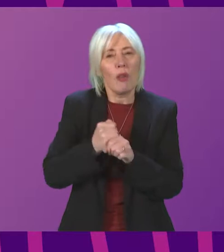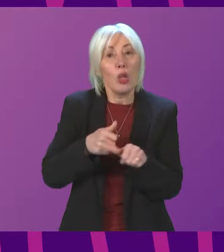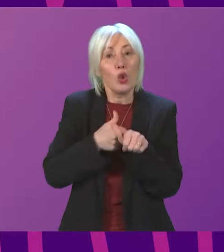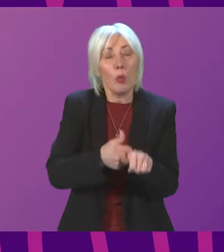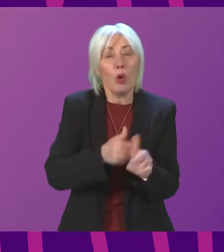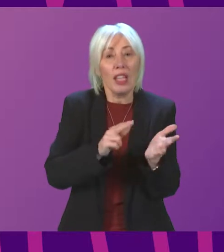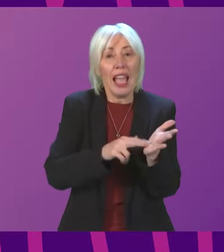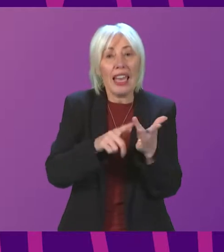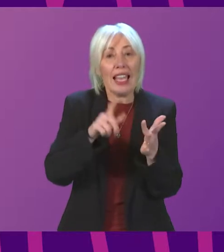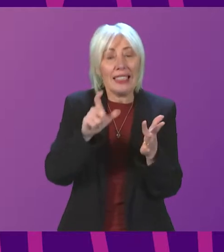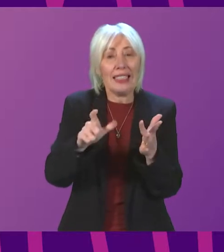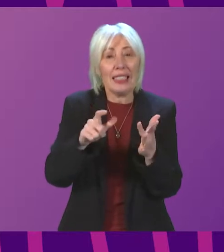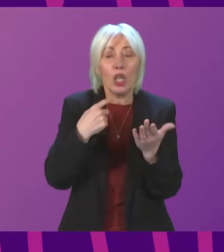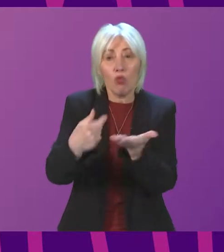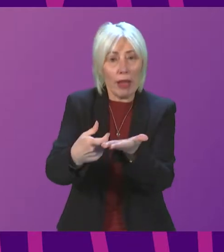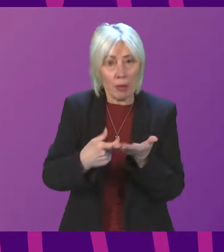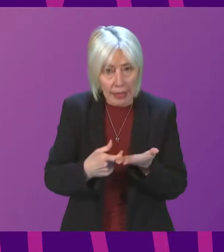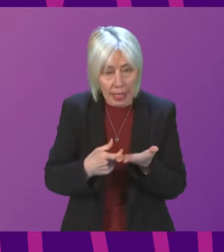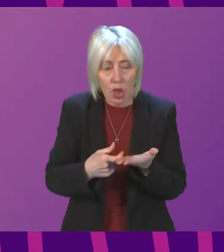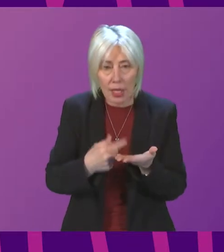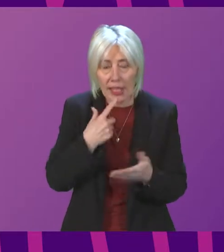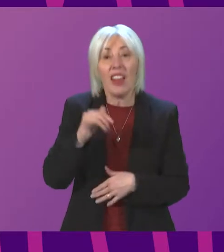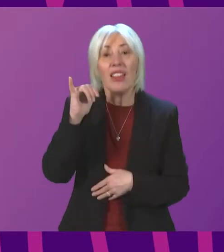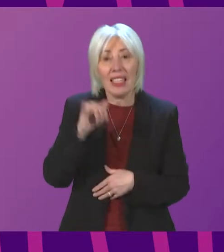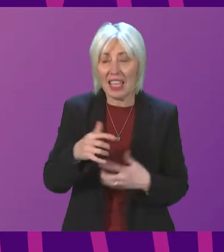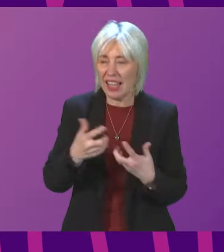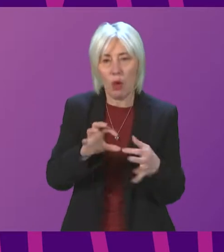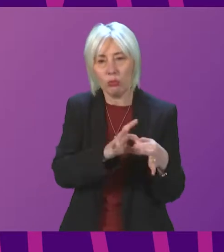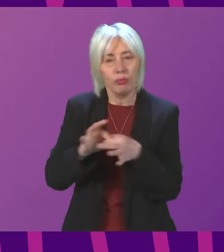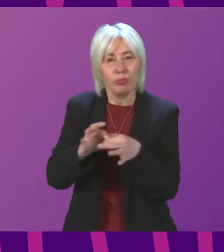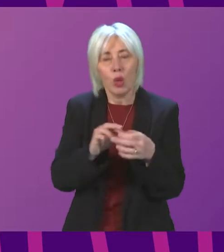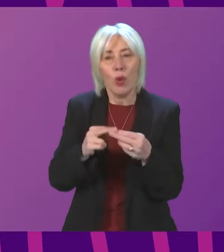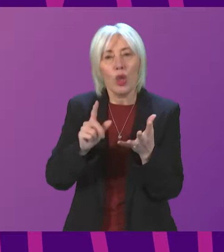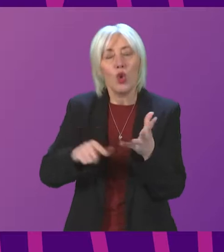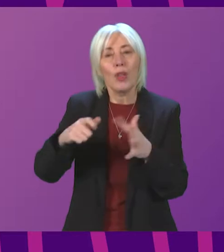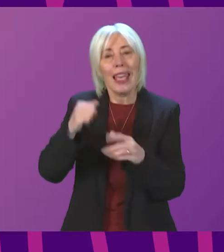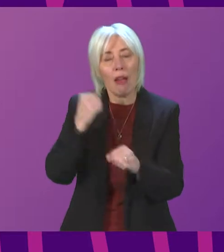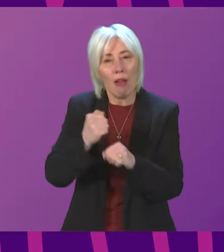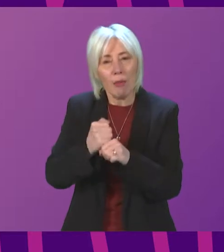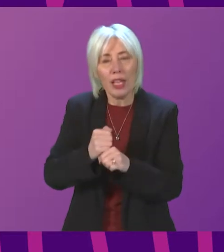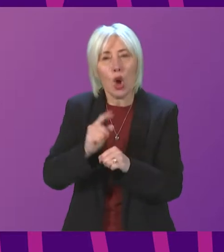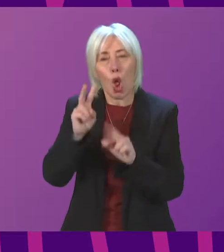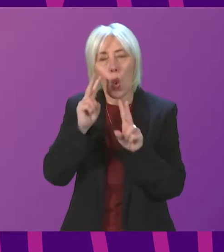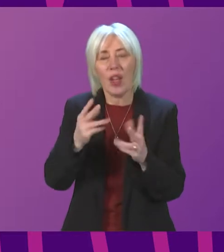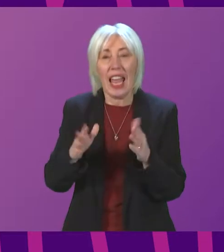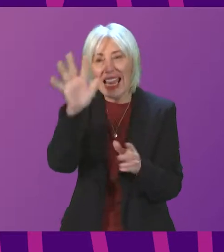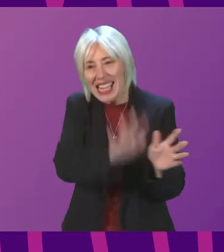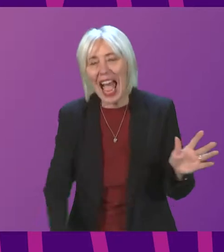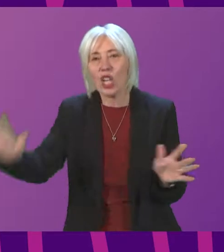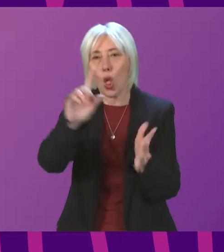and if so what engagement it's having with the UK Government on the development of a national resilience strategy?